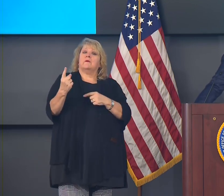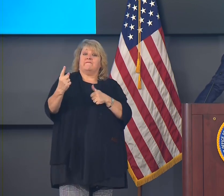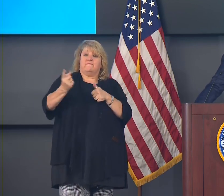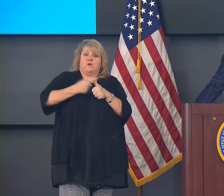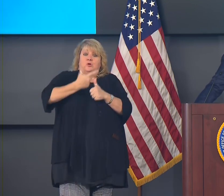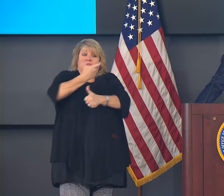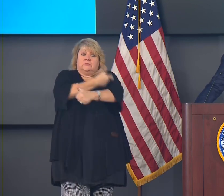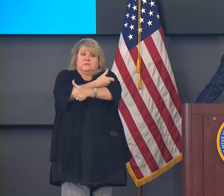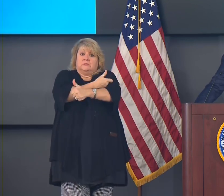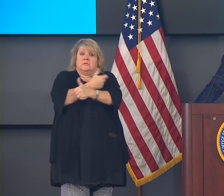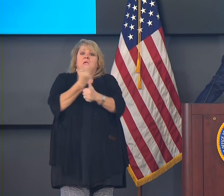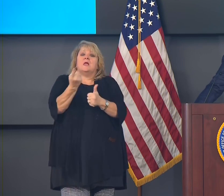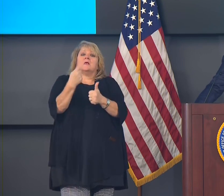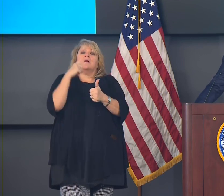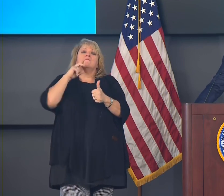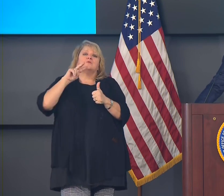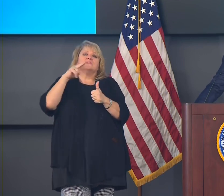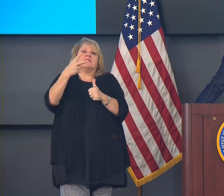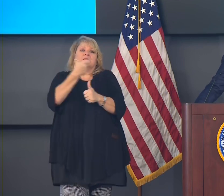as well.